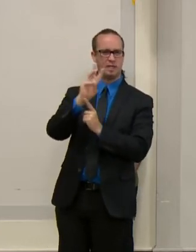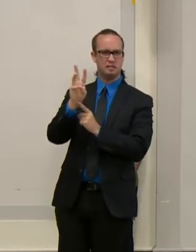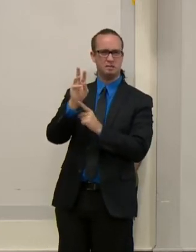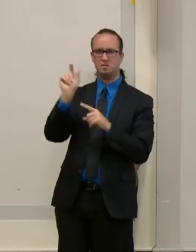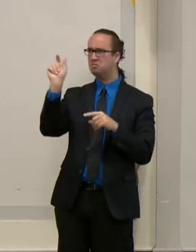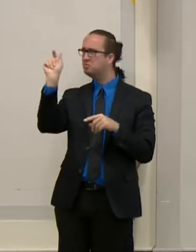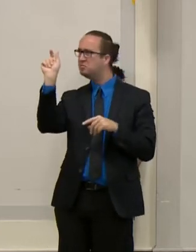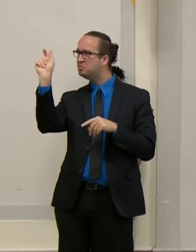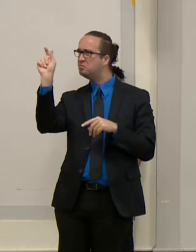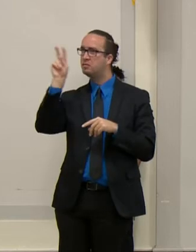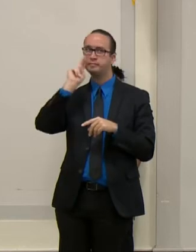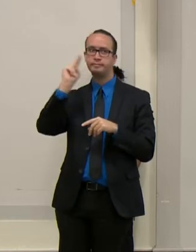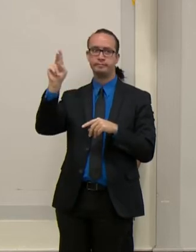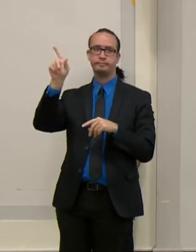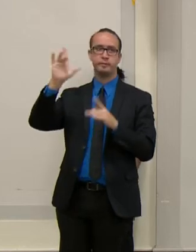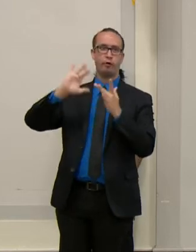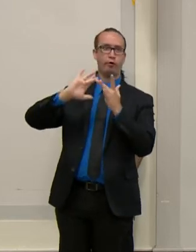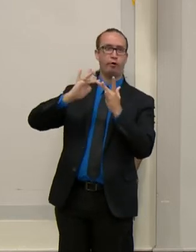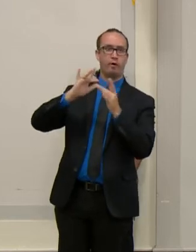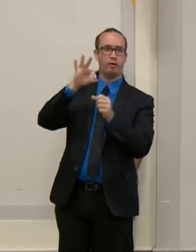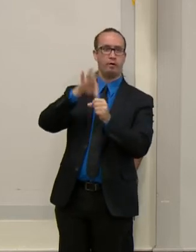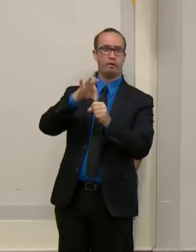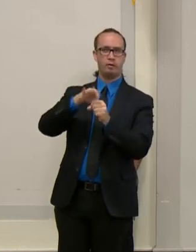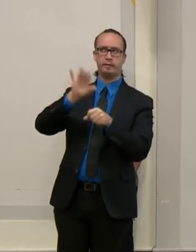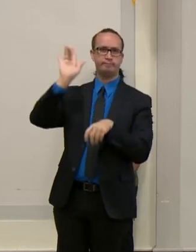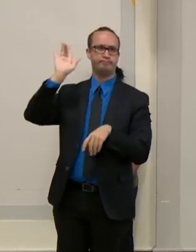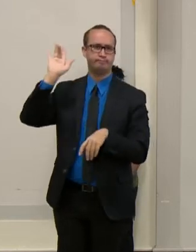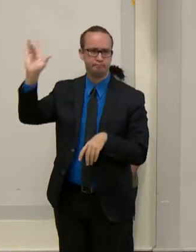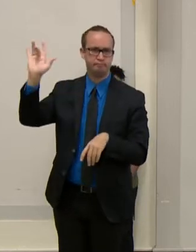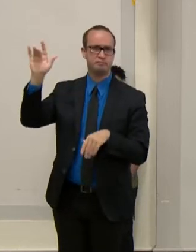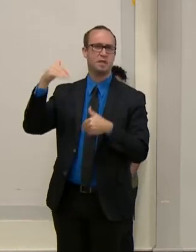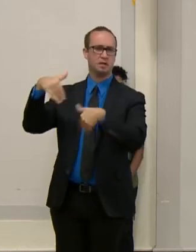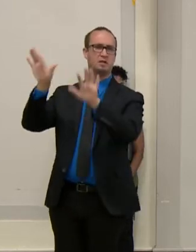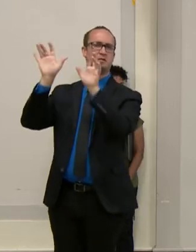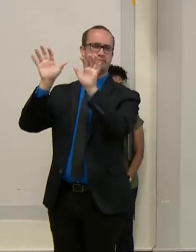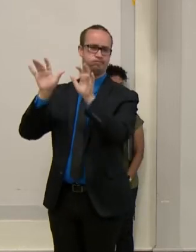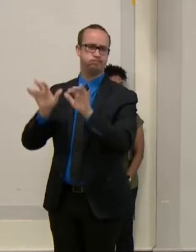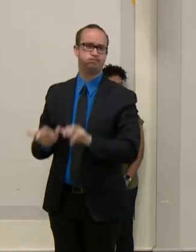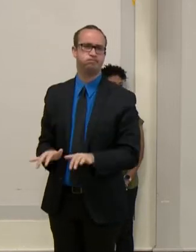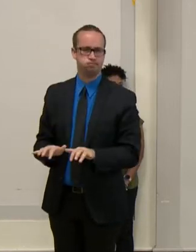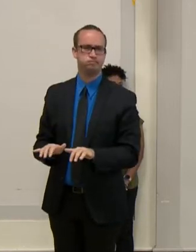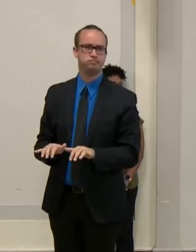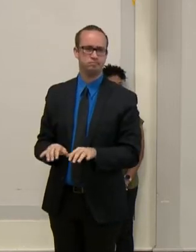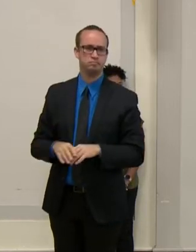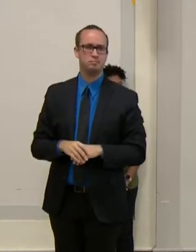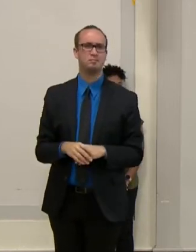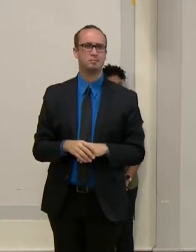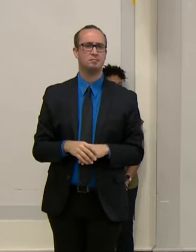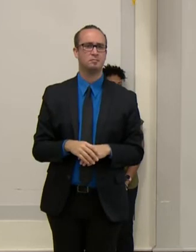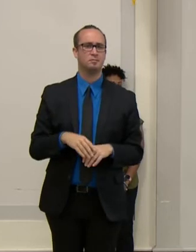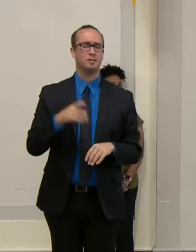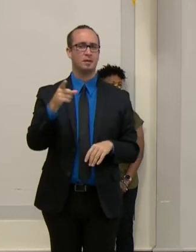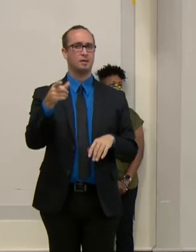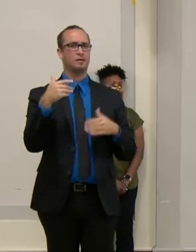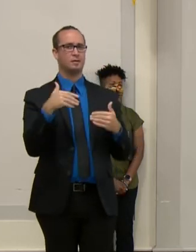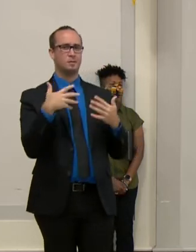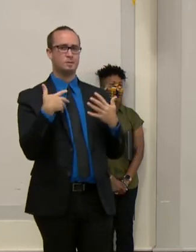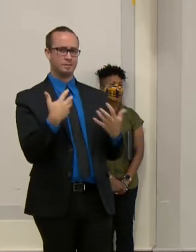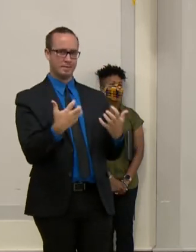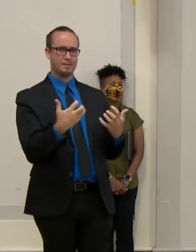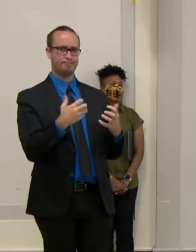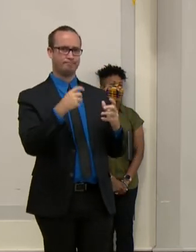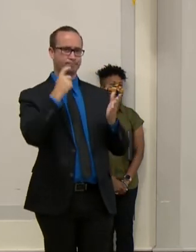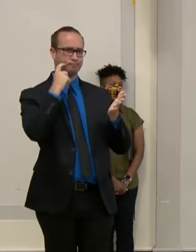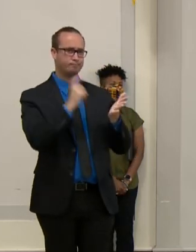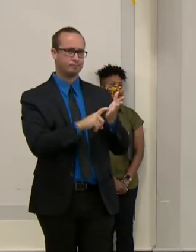to talk about the explosion that rocked the Baltimore last week. First, let me again offer my prayers for the two deceased and their